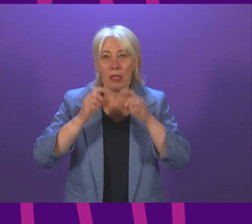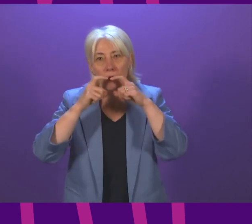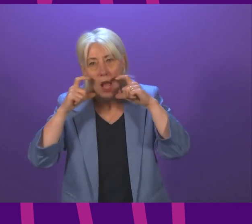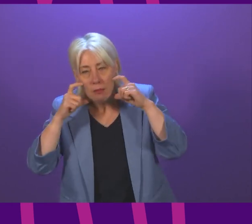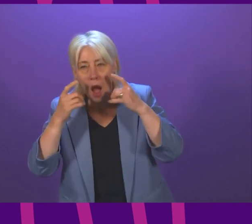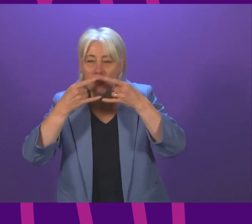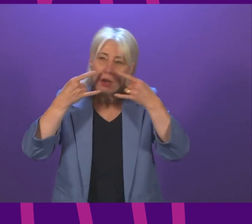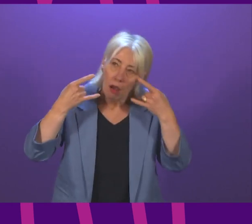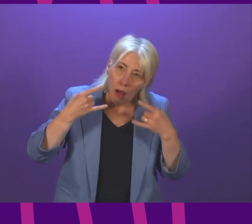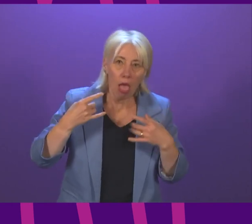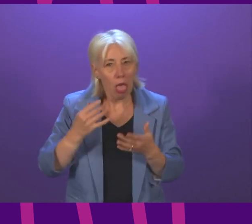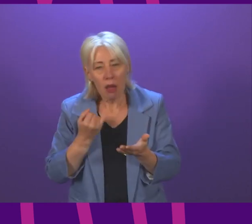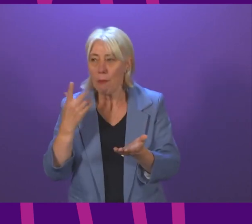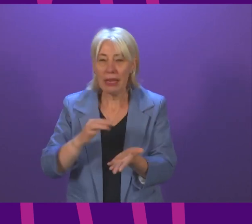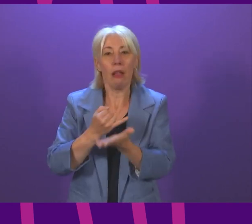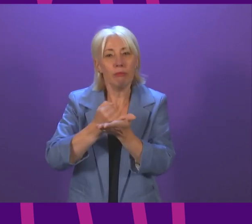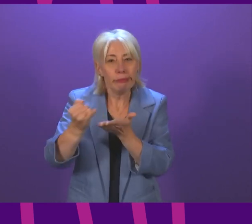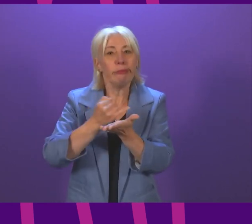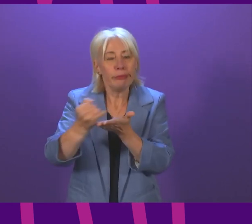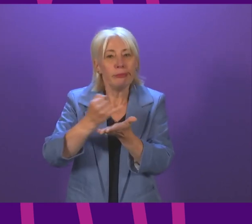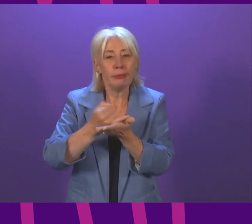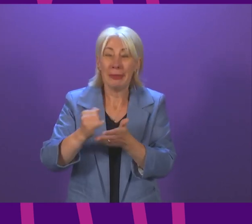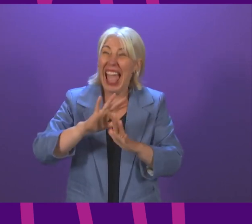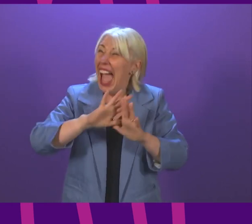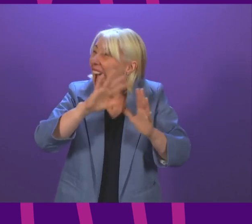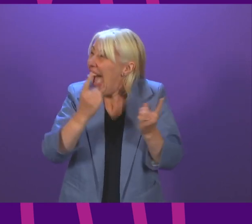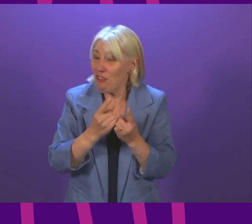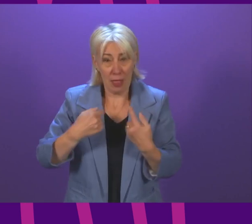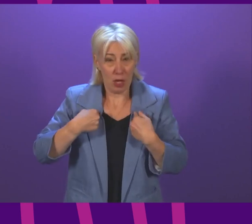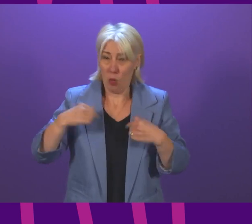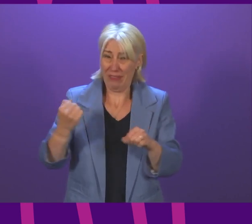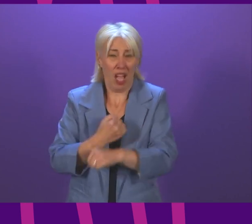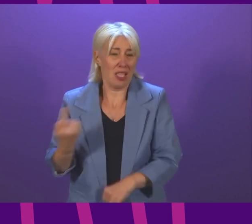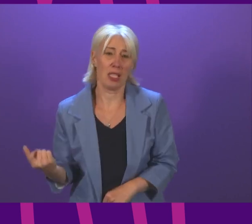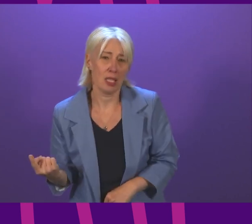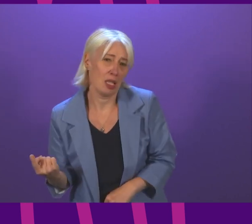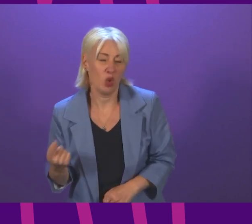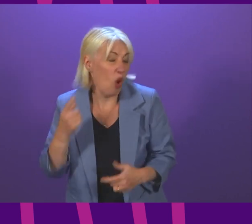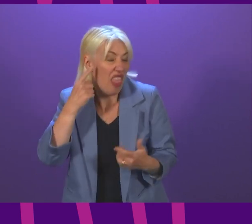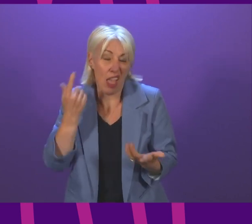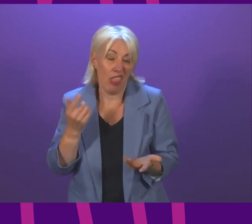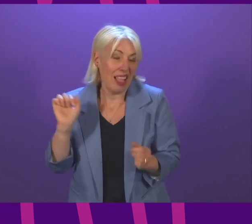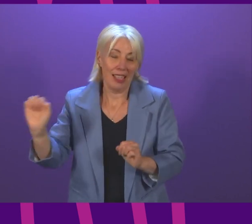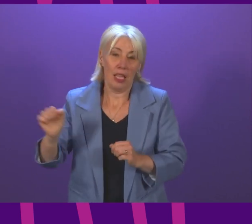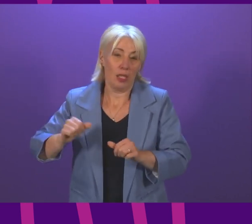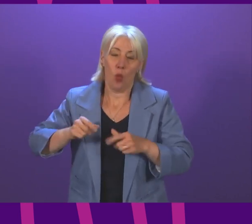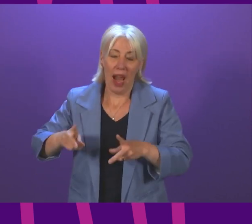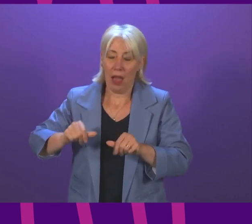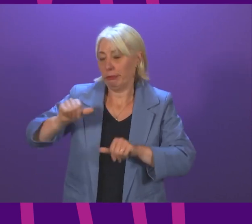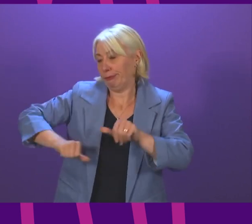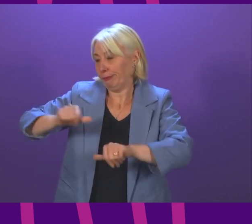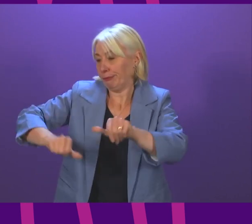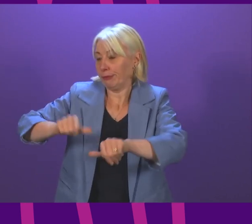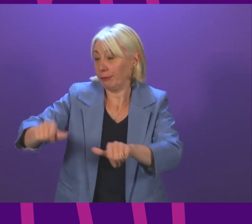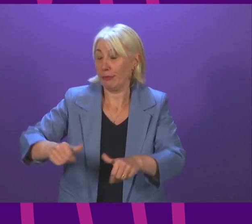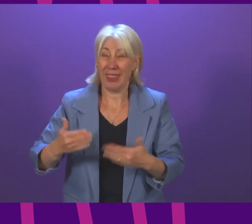and has opposed literally almost everything that we have done. So I think this is just part of a pattern and probably will lead